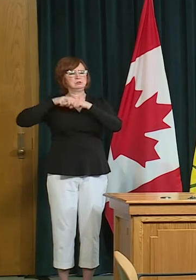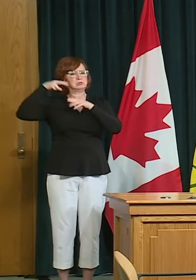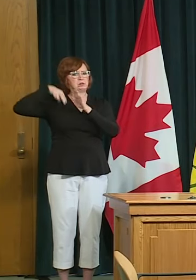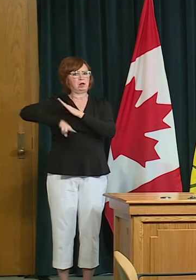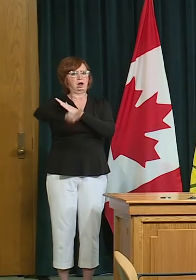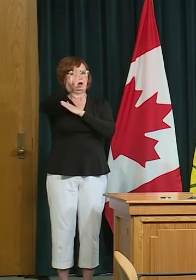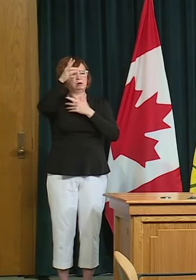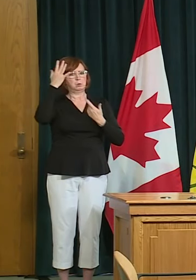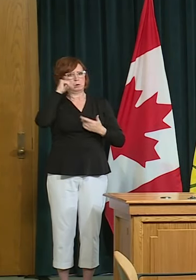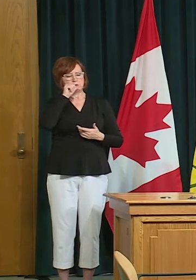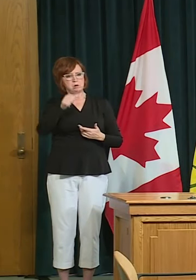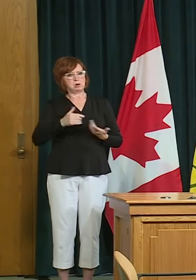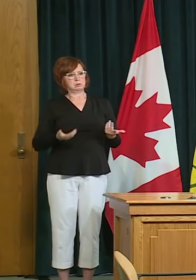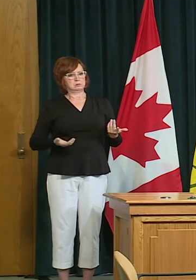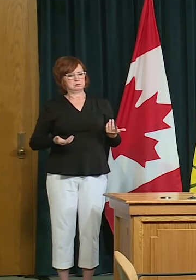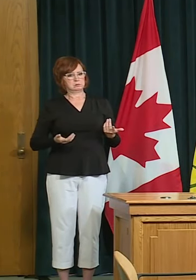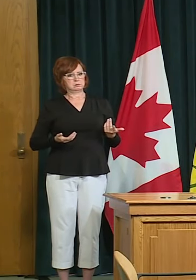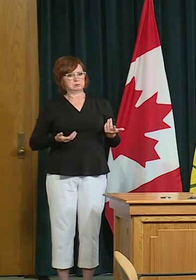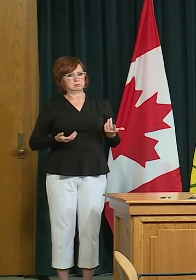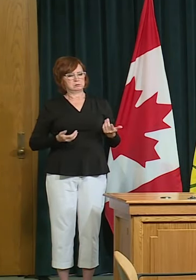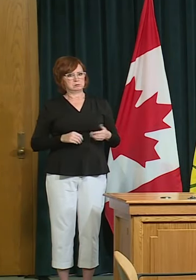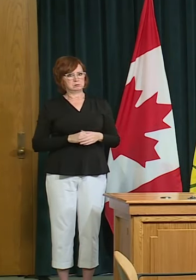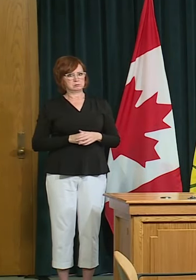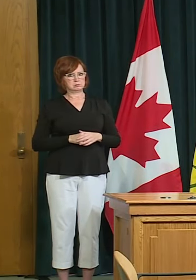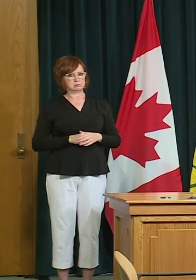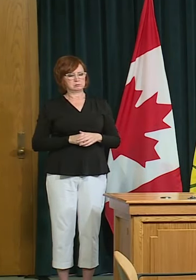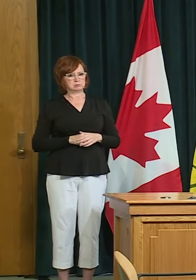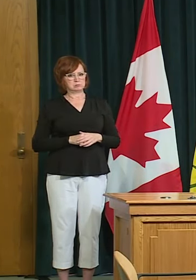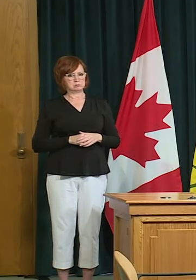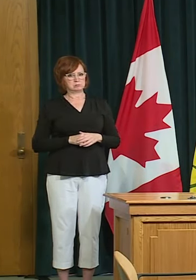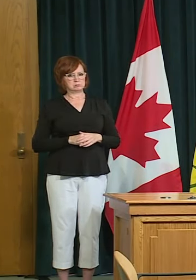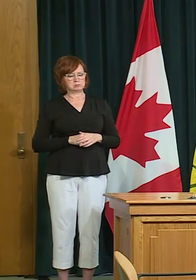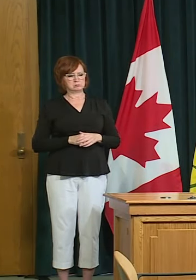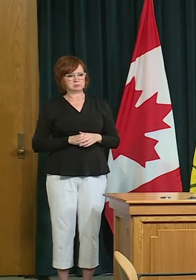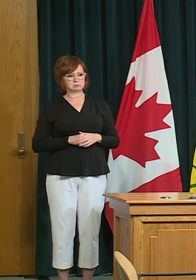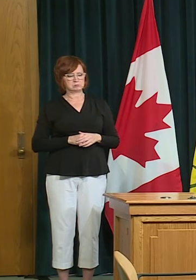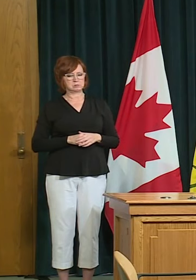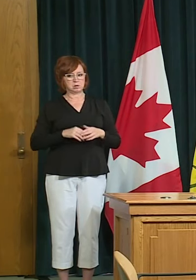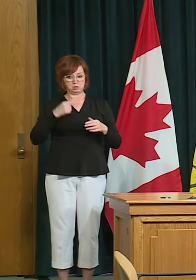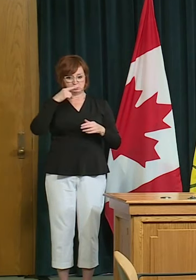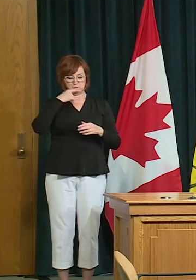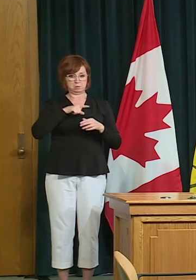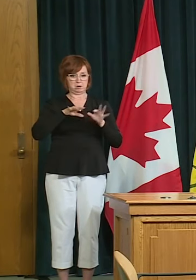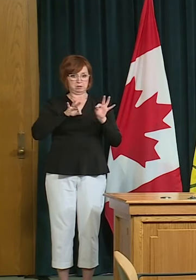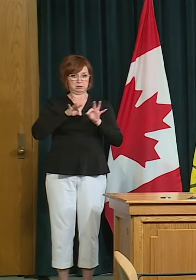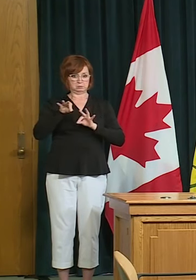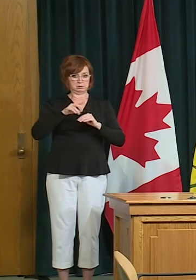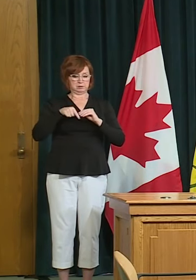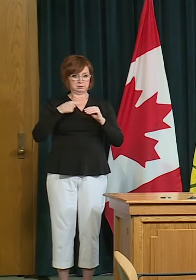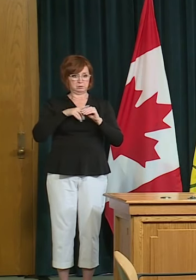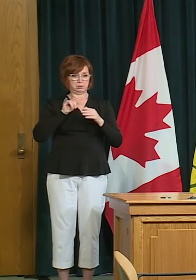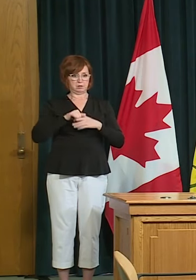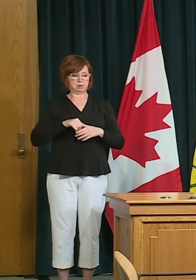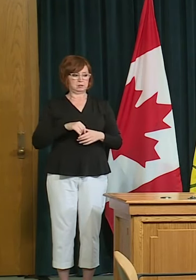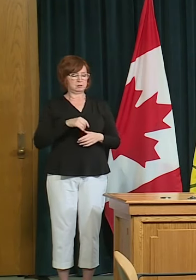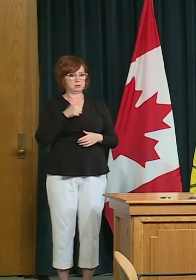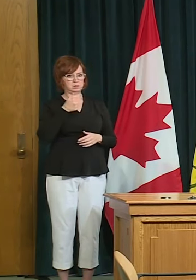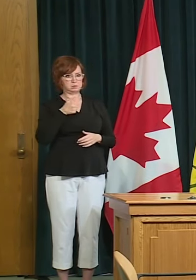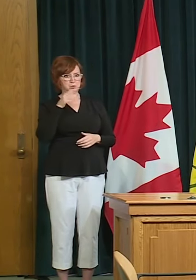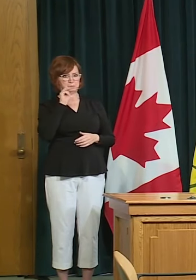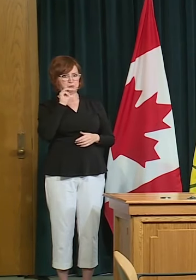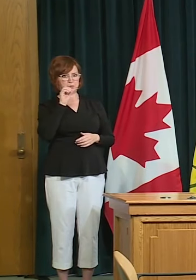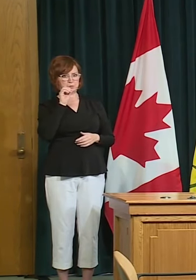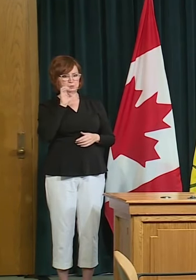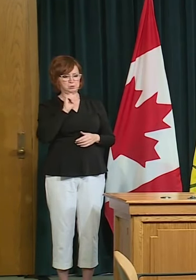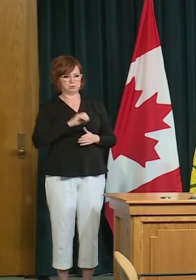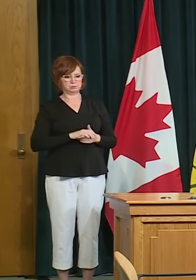been for summer holidays so can you offer some level of explanation as to why we're not at considering early opening of playgrounds i i would just quickly